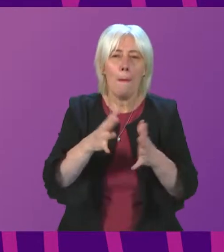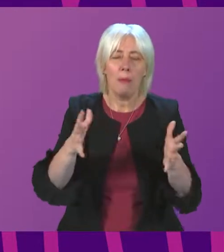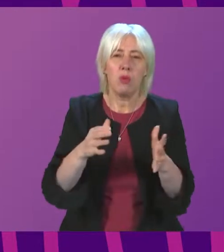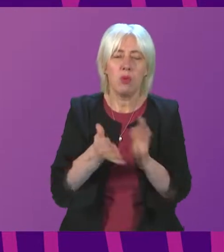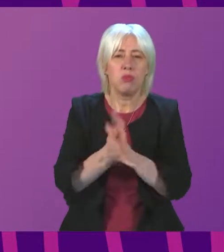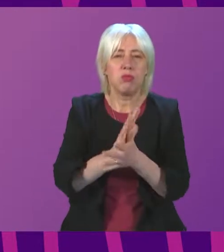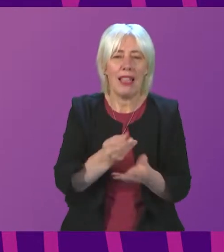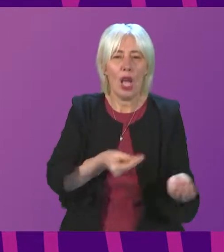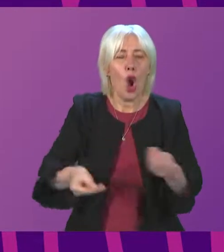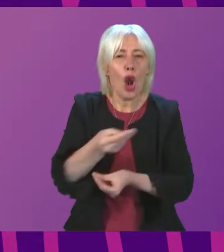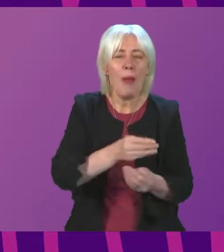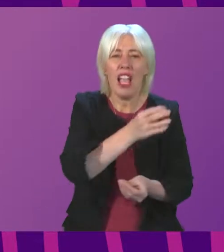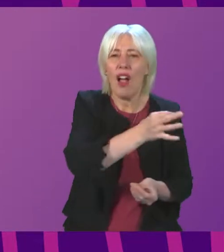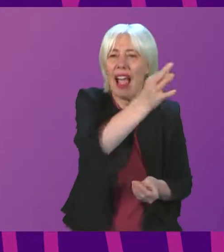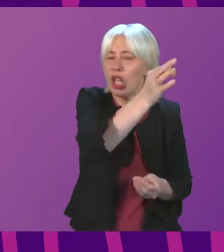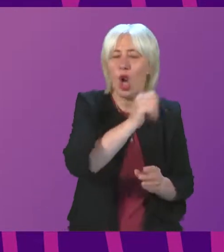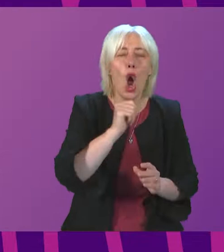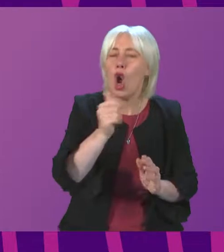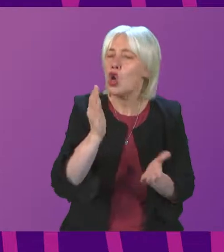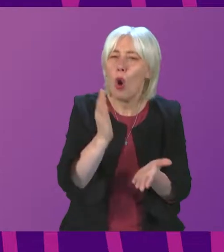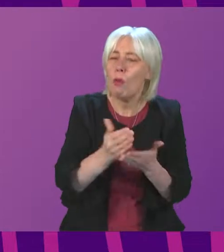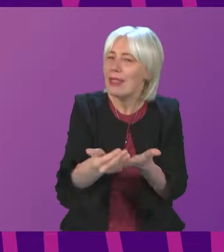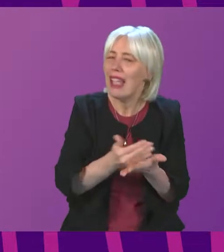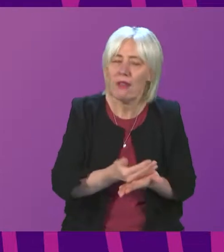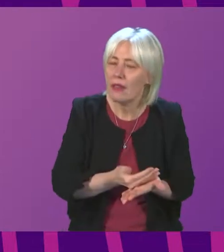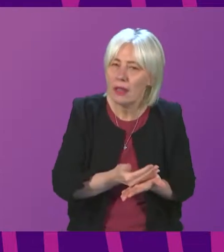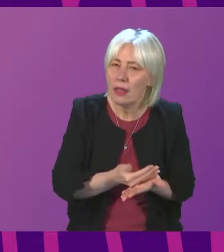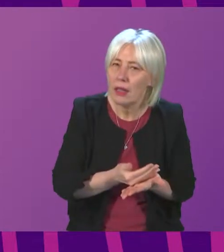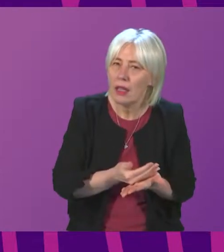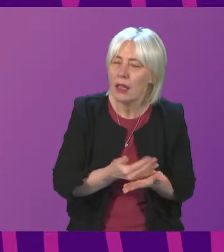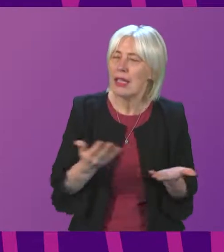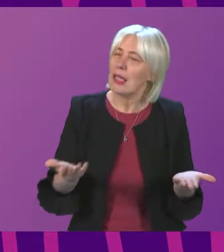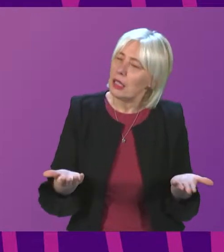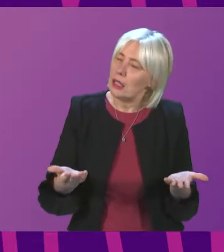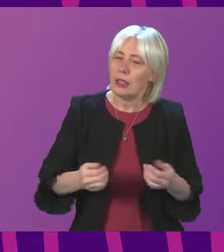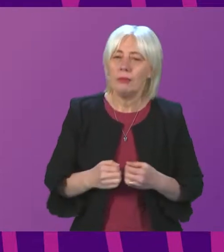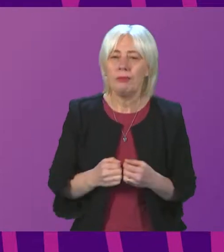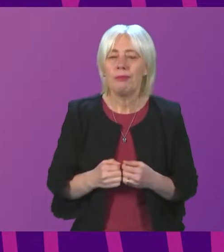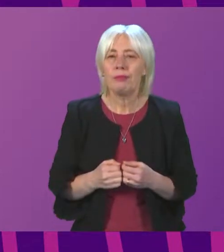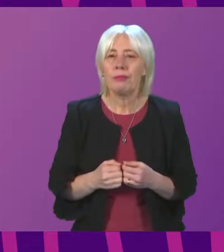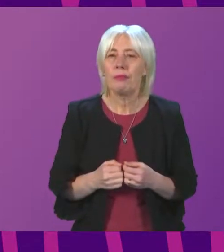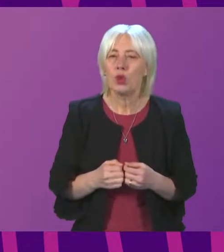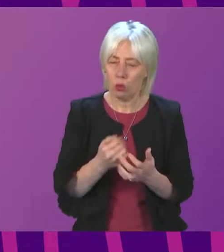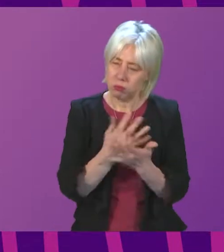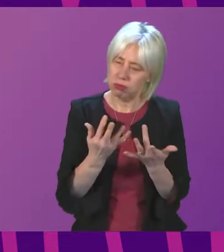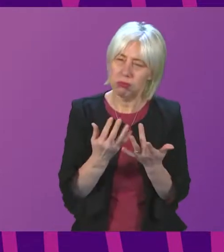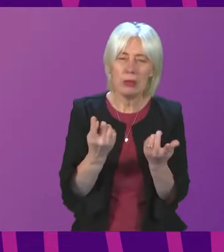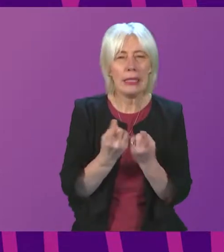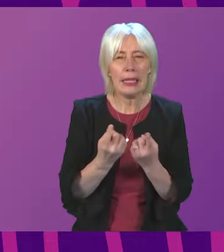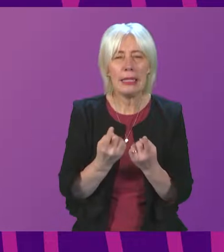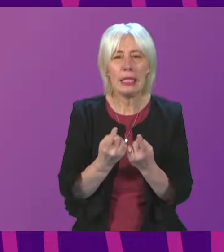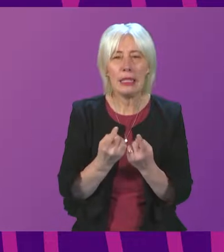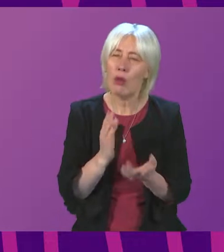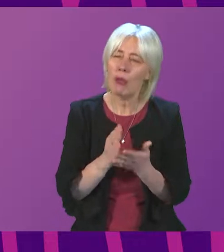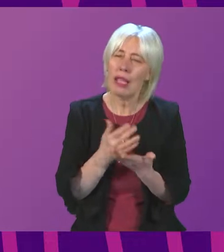damage and not provide the safety that people wanted. So, I think there's a number of things I would be